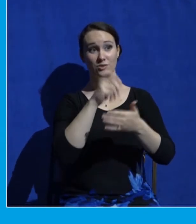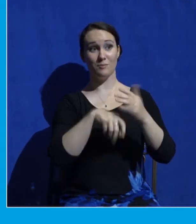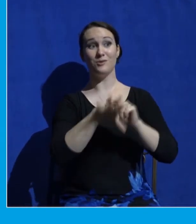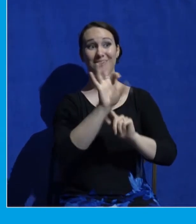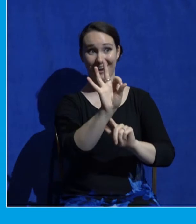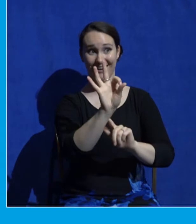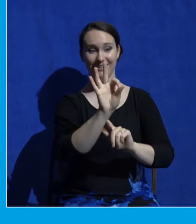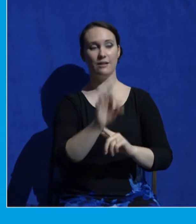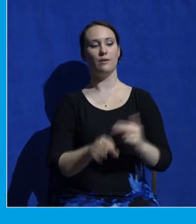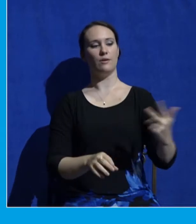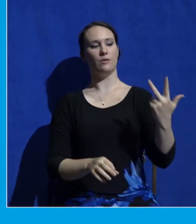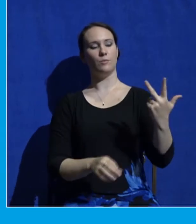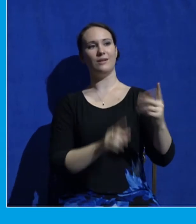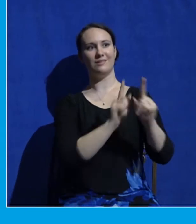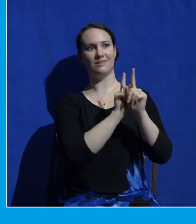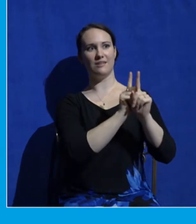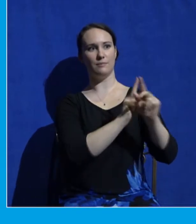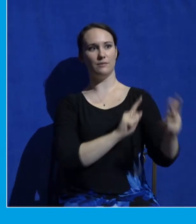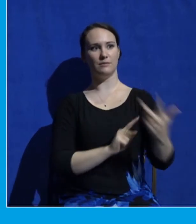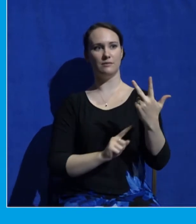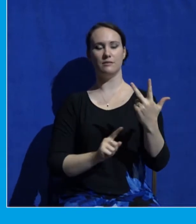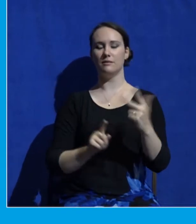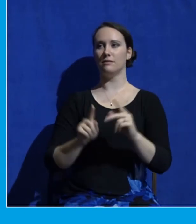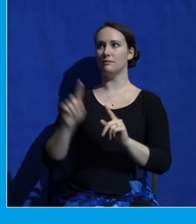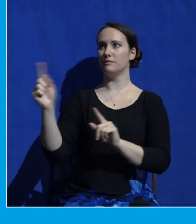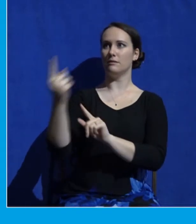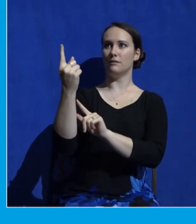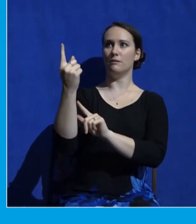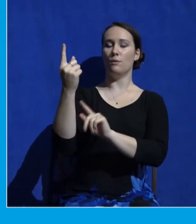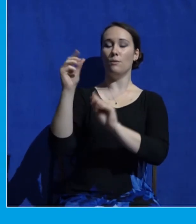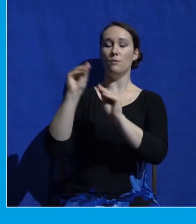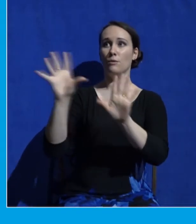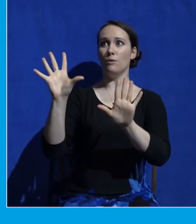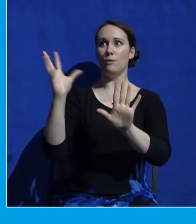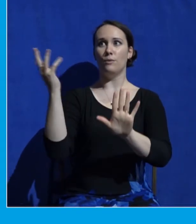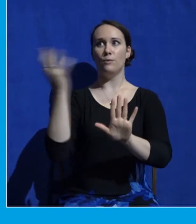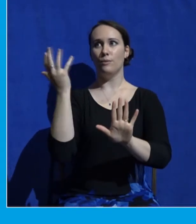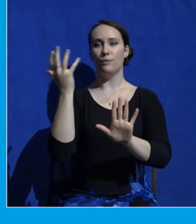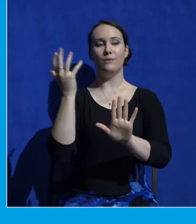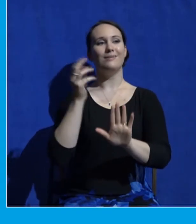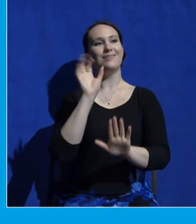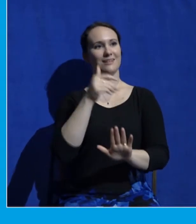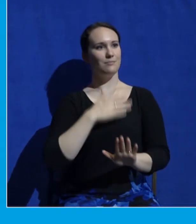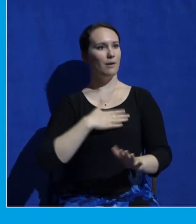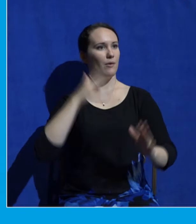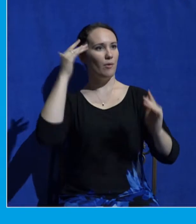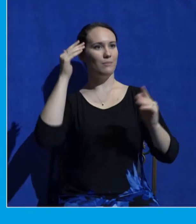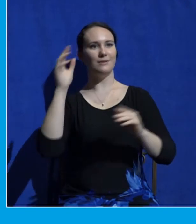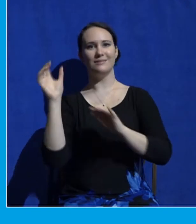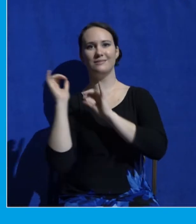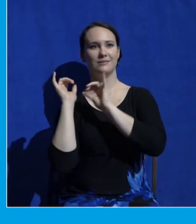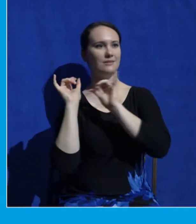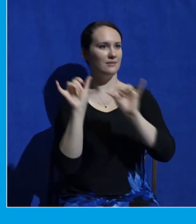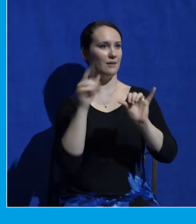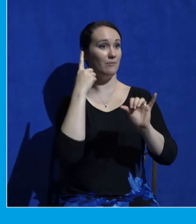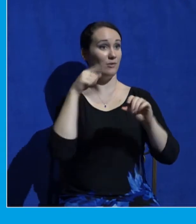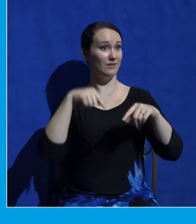Jesus than they ever could have imagined. And that is my hope for you right where you're sitting, in this room, other locations,